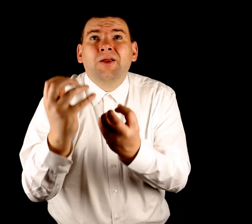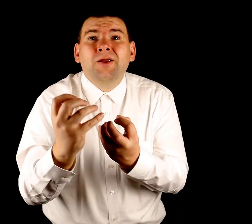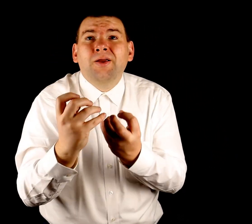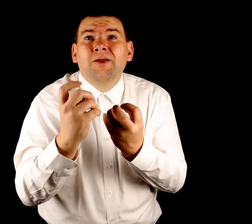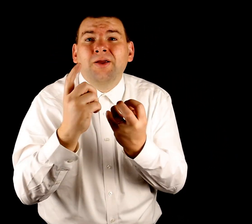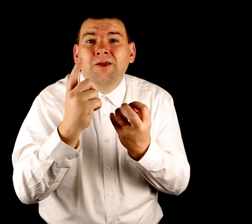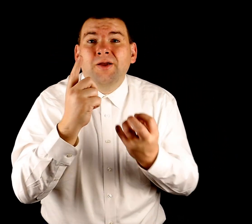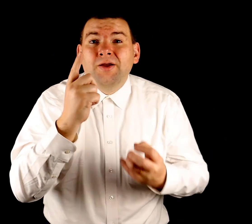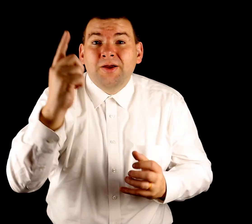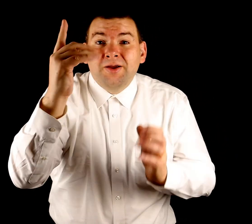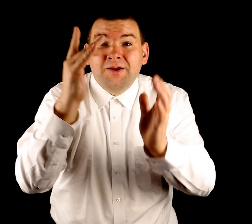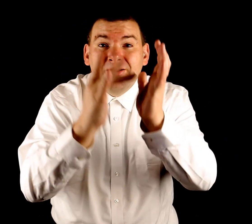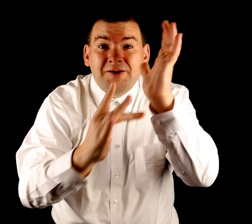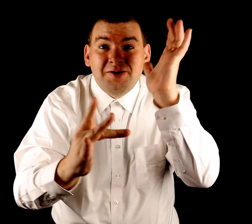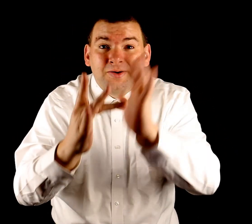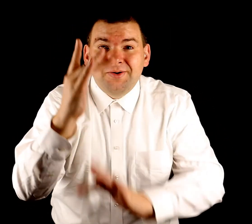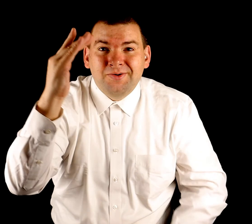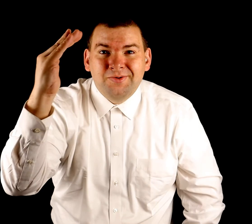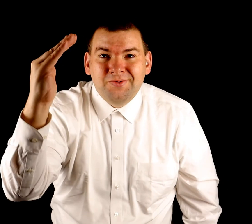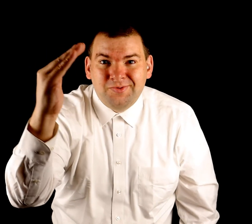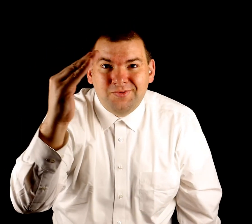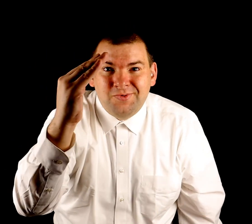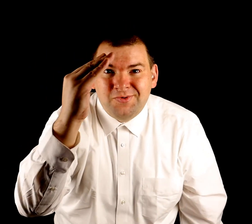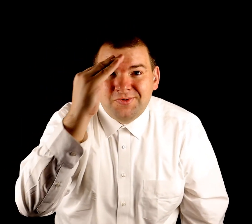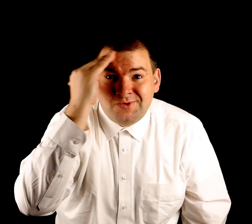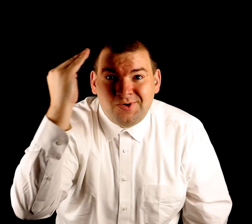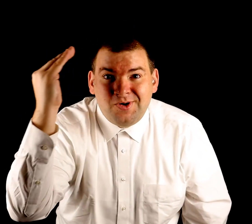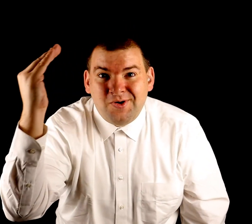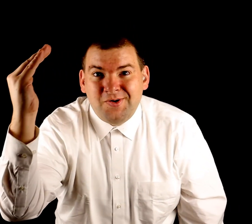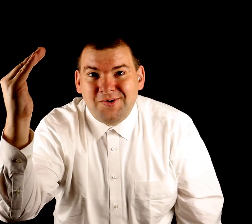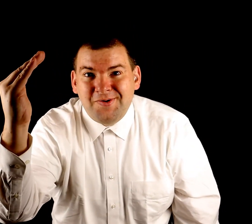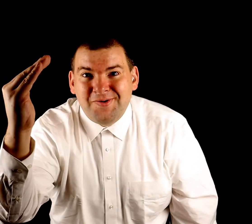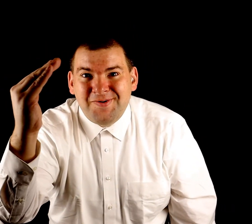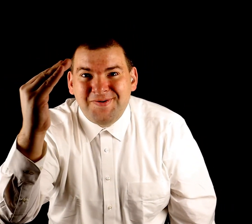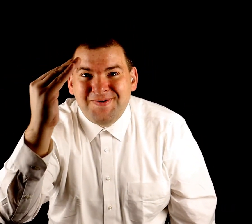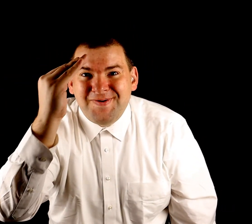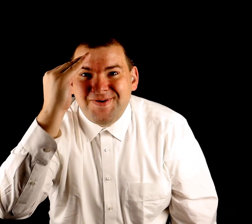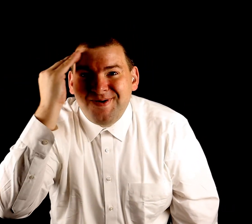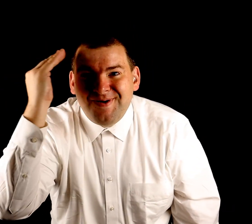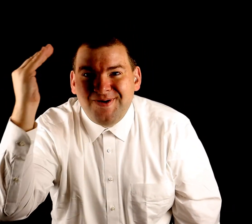You to know I I